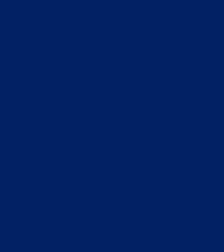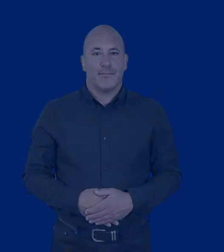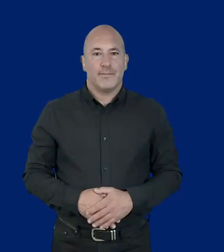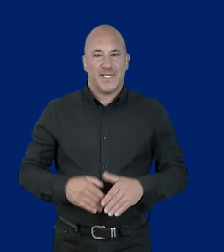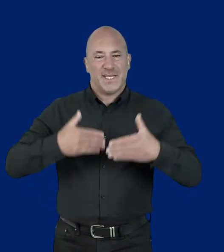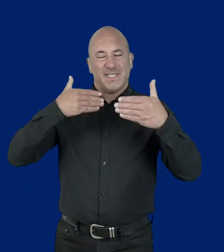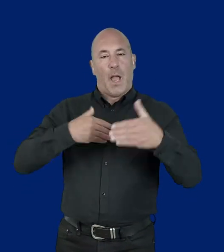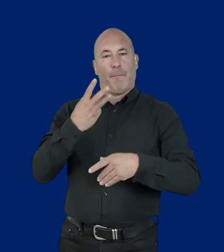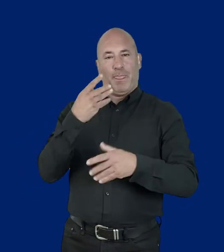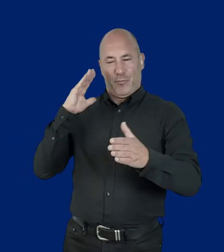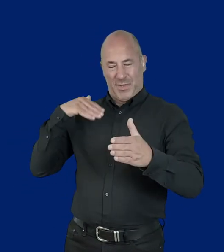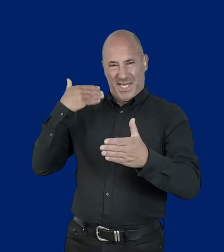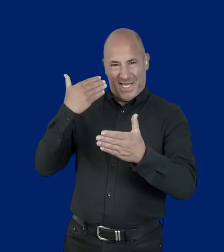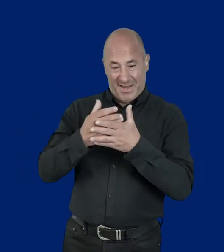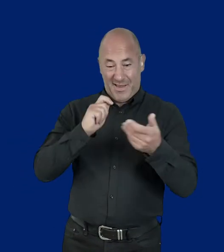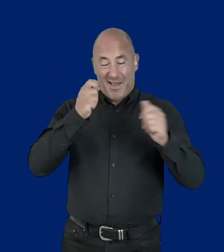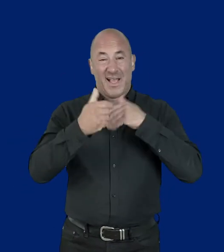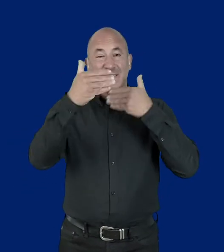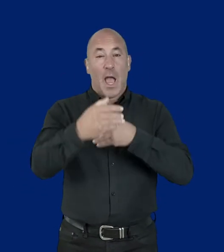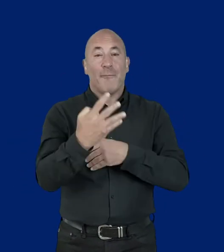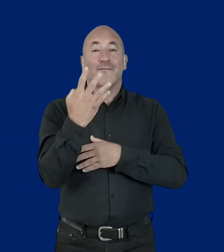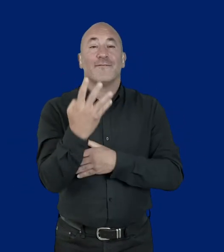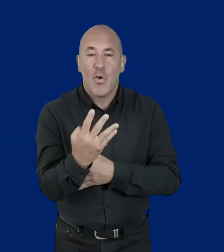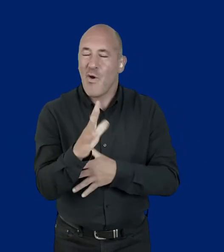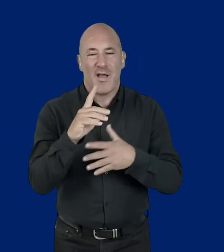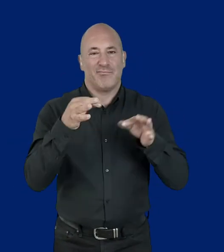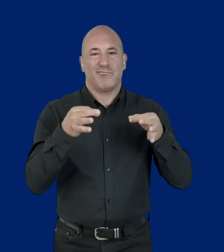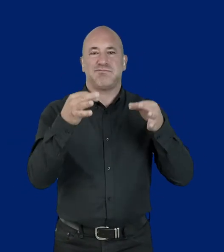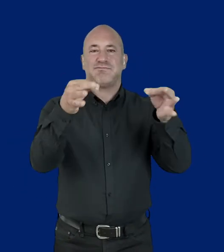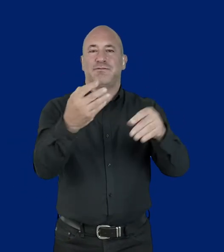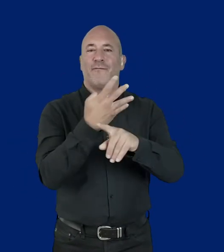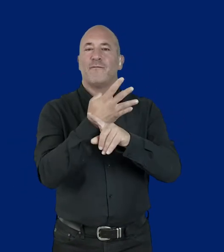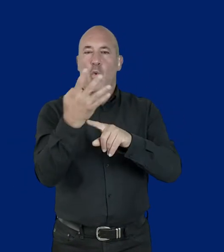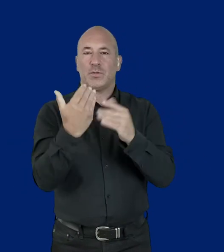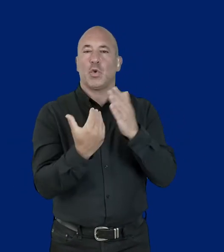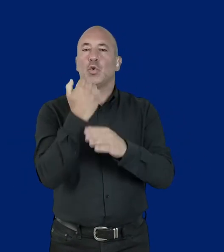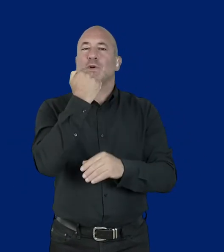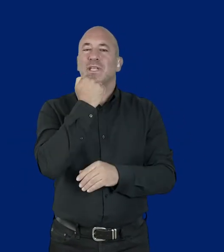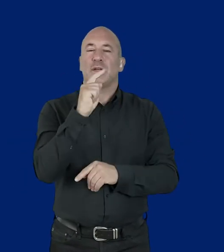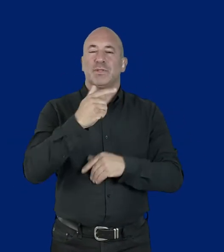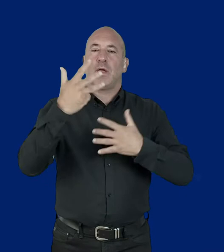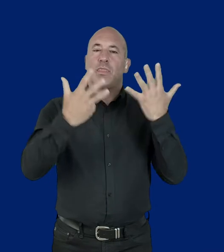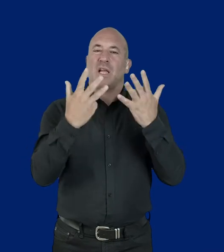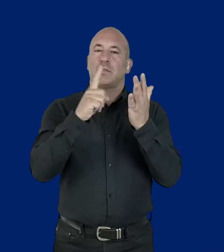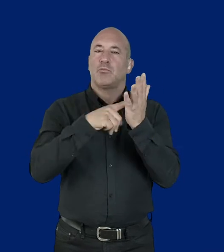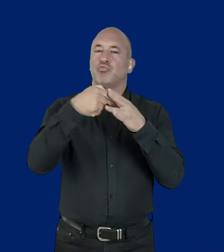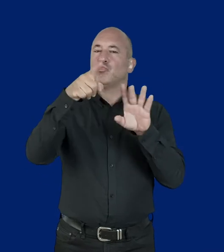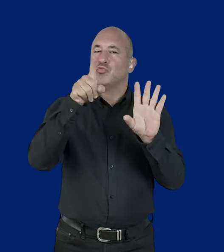The decision has been taken to pause at step 3 for four weeks with a new step 4 date of the 19th of July.